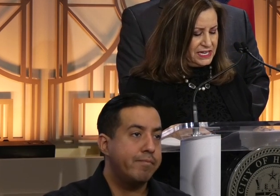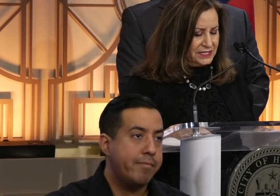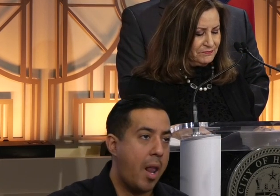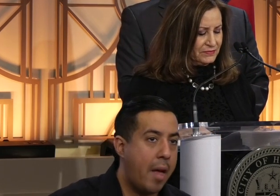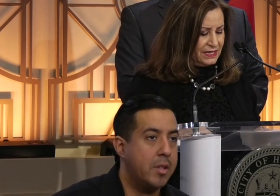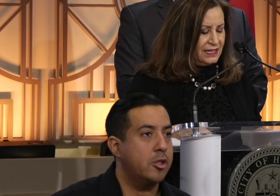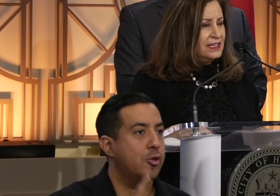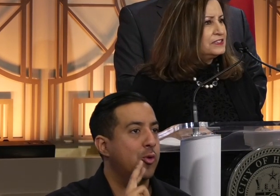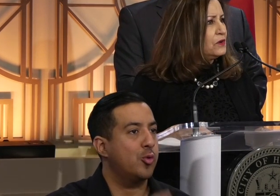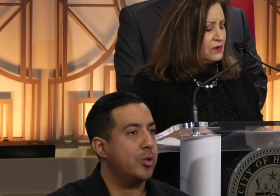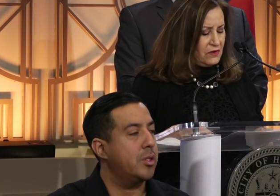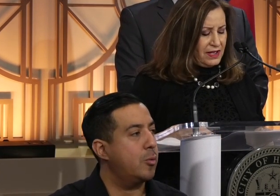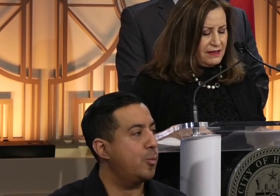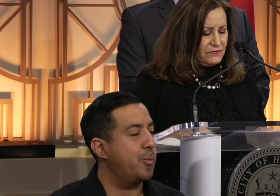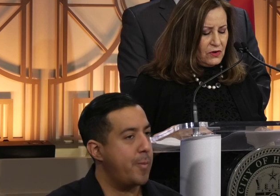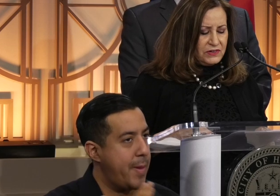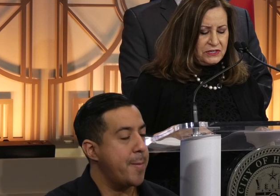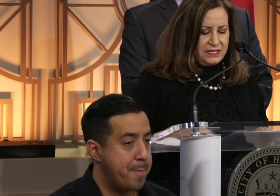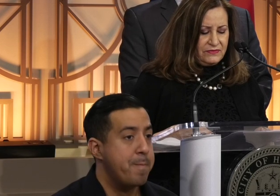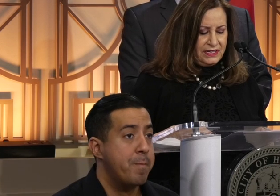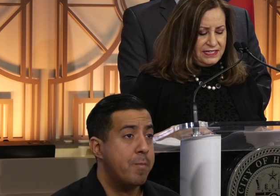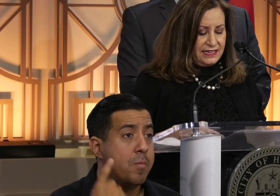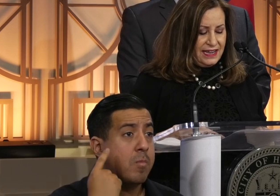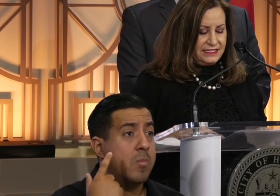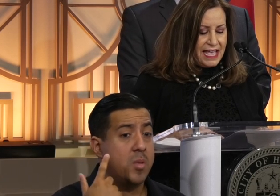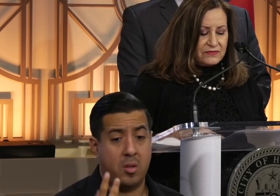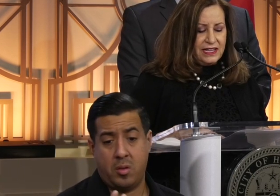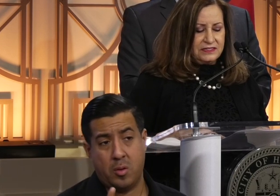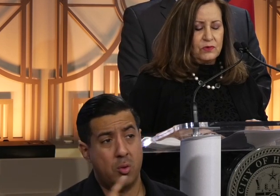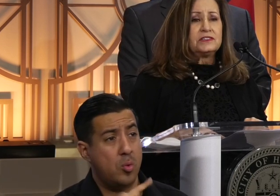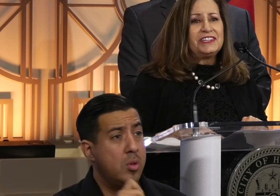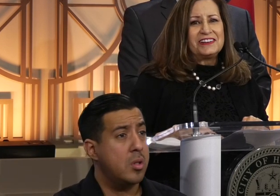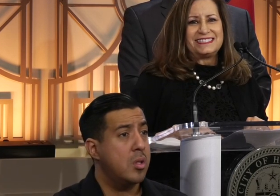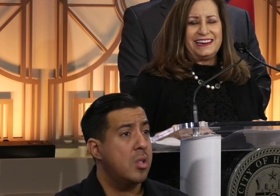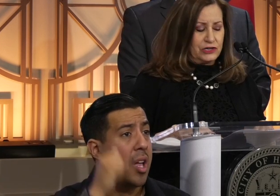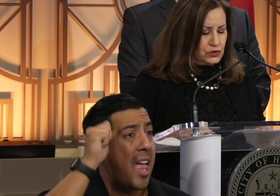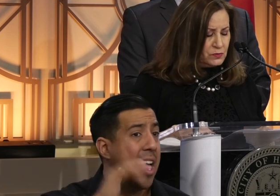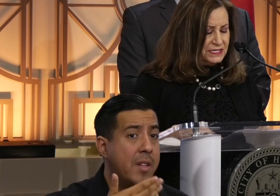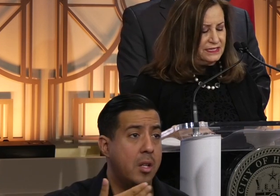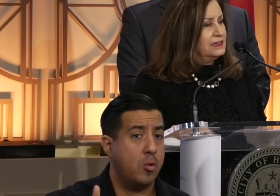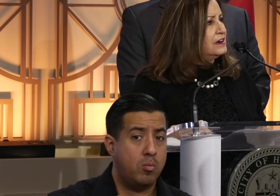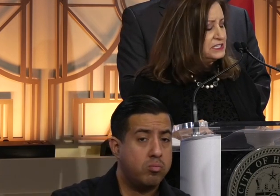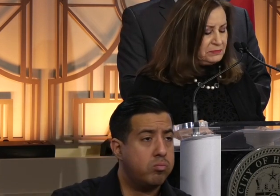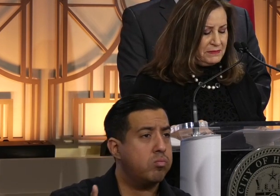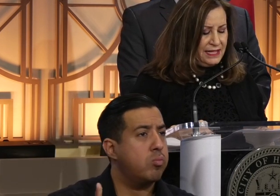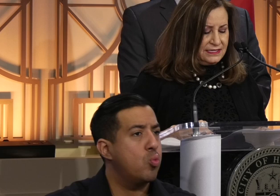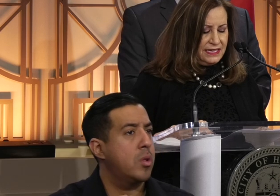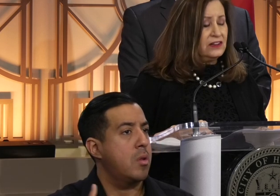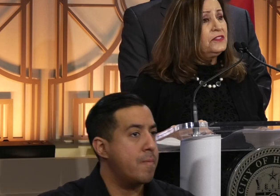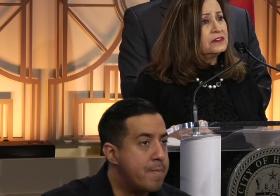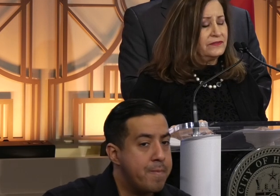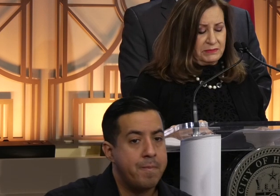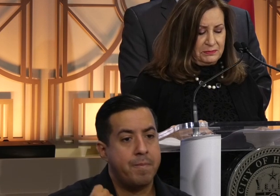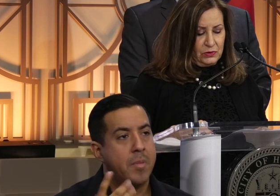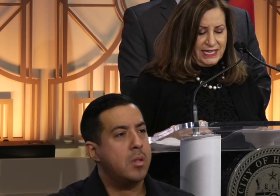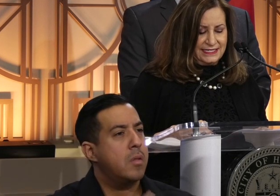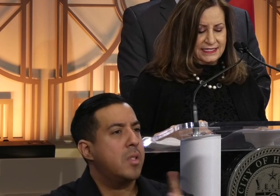Houston region. So for over two decades, Afghans worked alongside our troops, our diplomats and